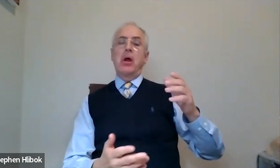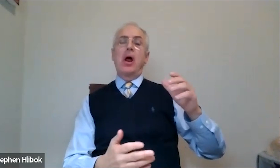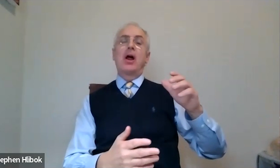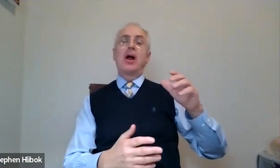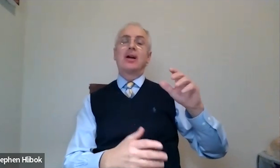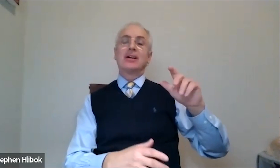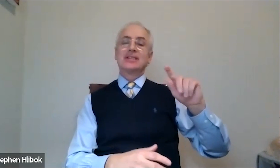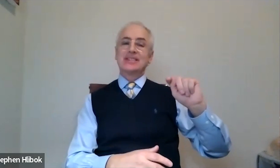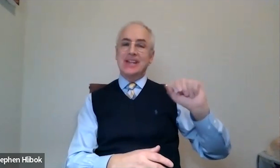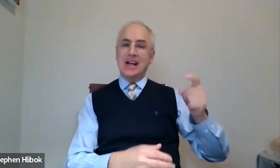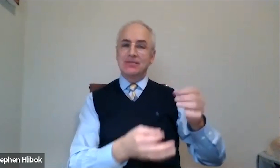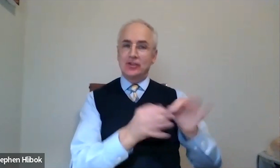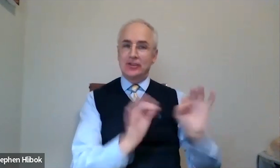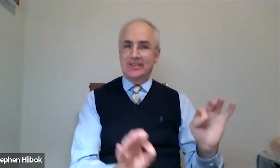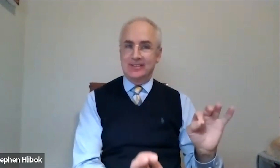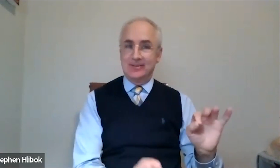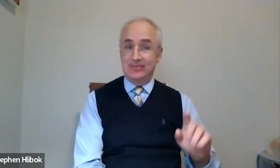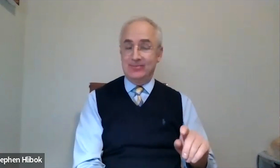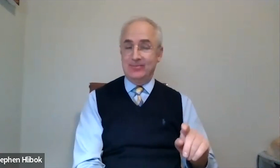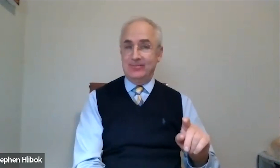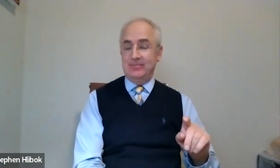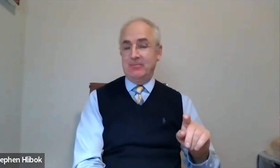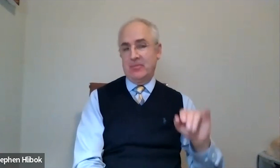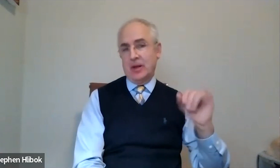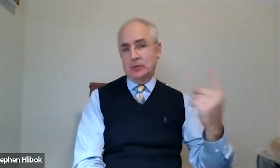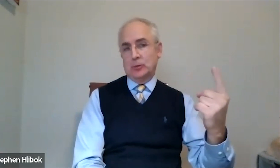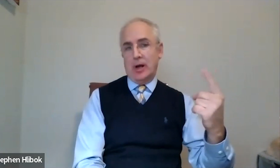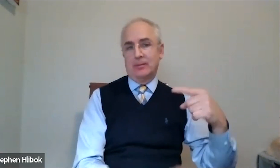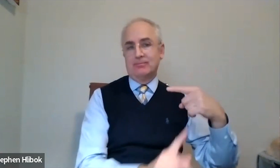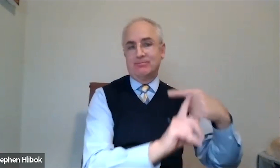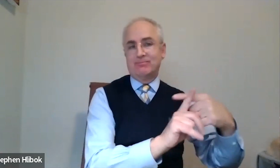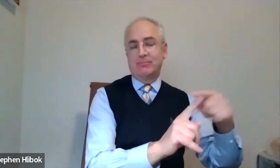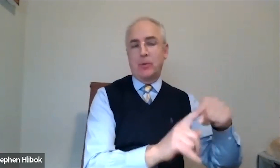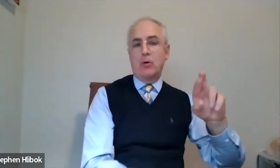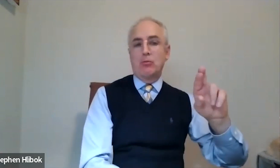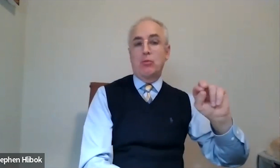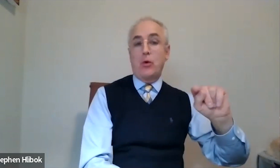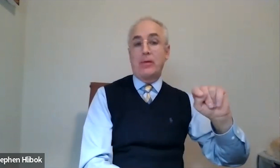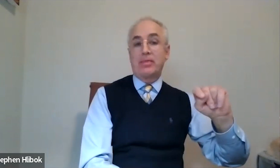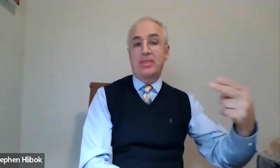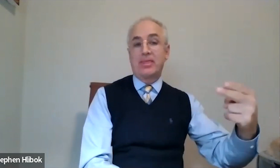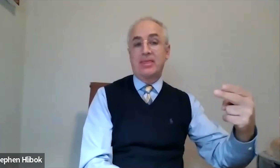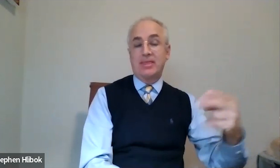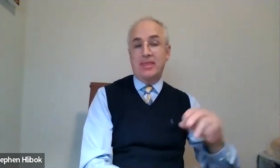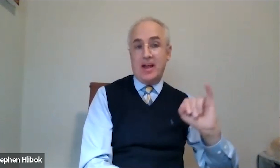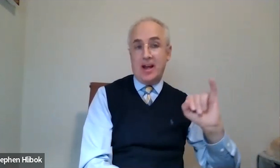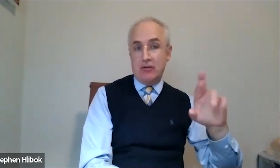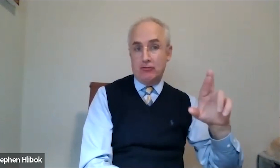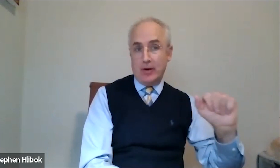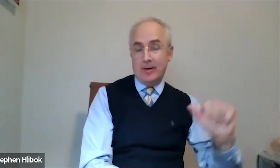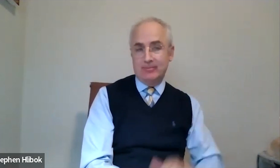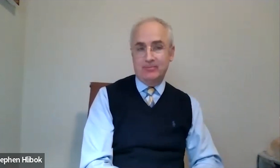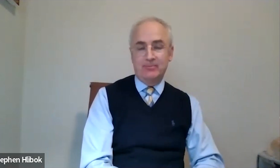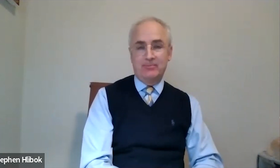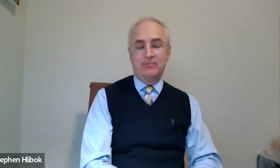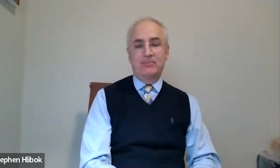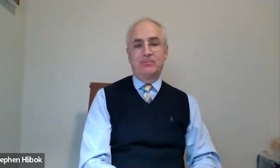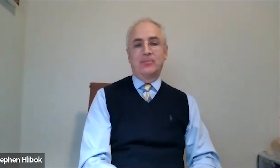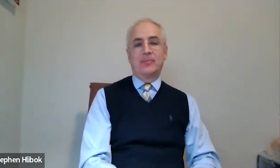withdraw the money from that account tax-free. That is one big pro about the Roth IRA